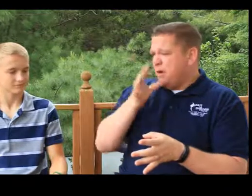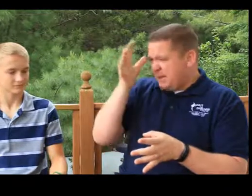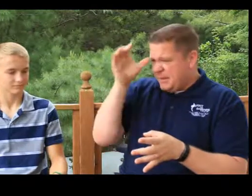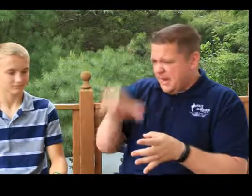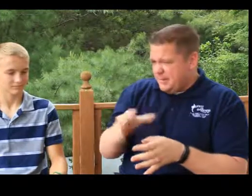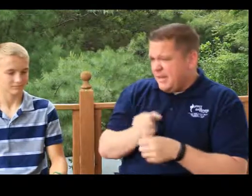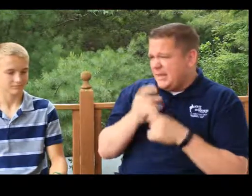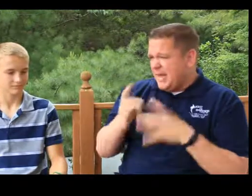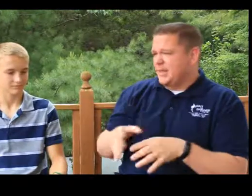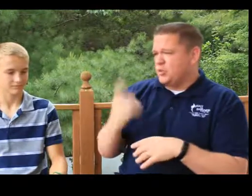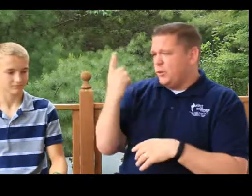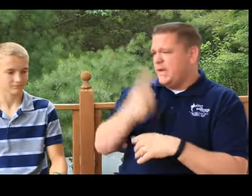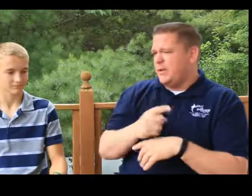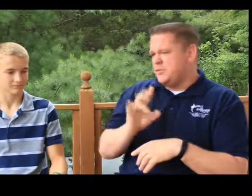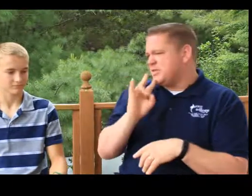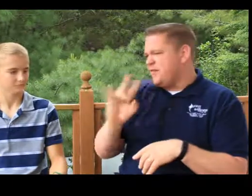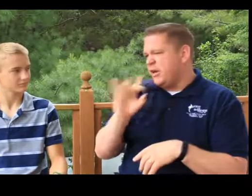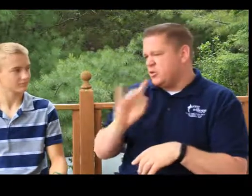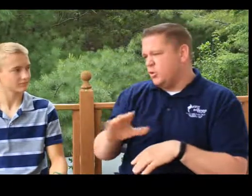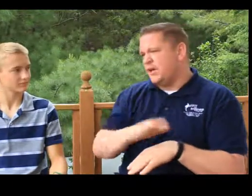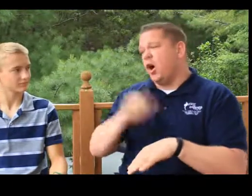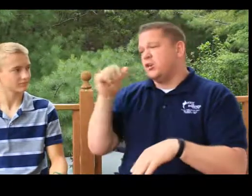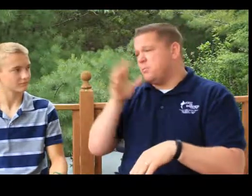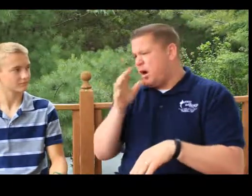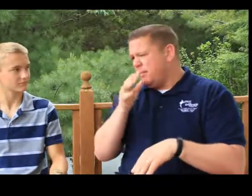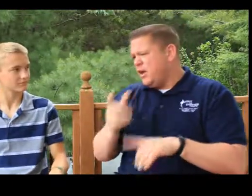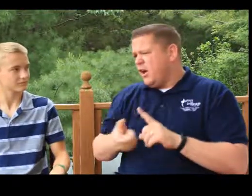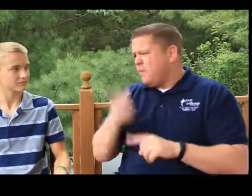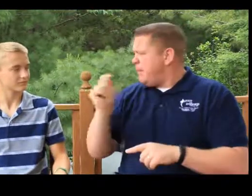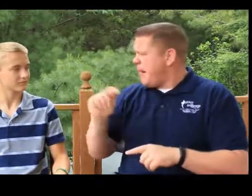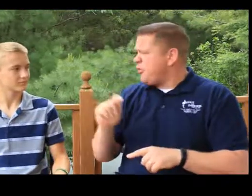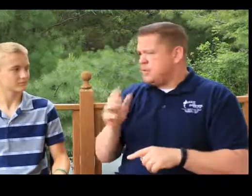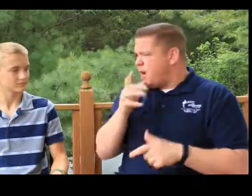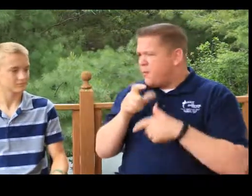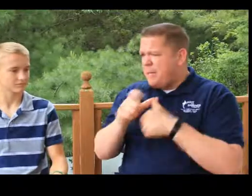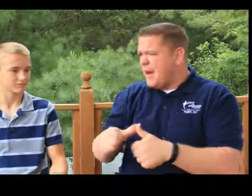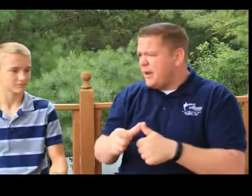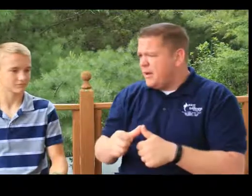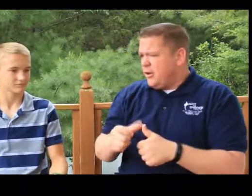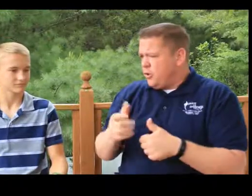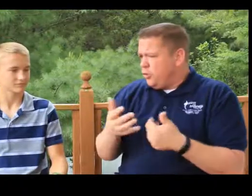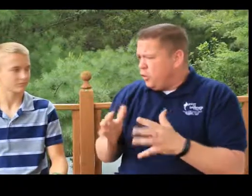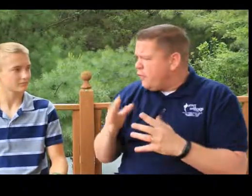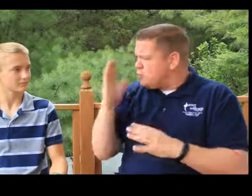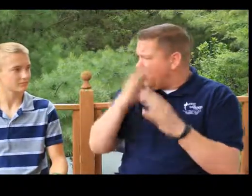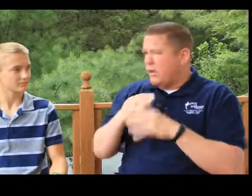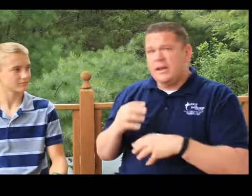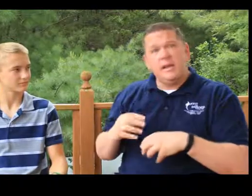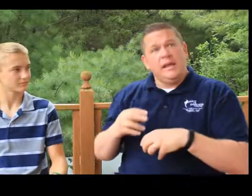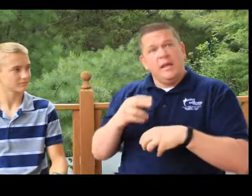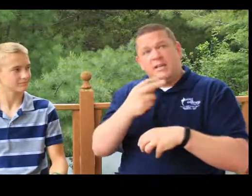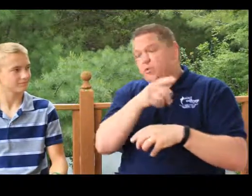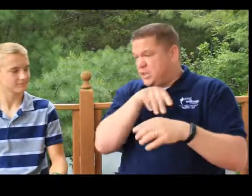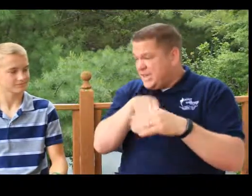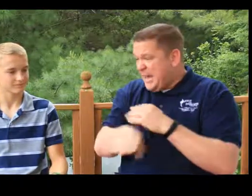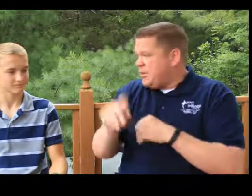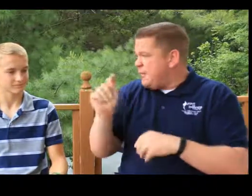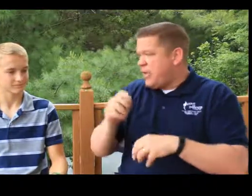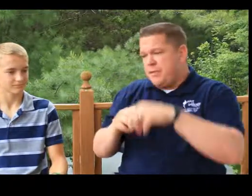mom and dad made him get it, and he hated it. So one day when he was seven or eight years old, he called his mom from the bathroom. His mom ran back, you know, nervous and worried. When she came to the bathroom, he